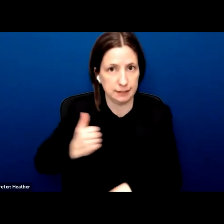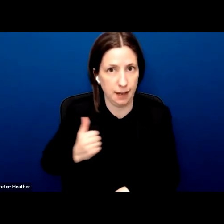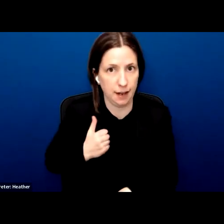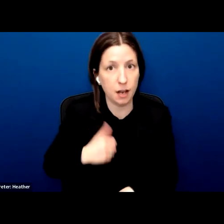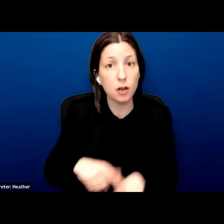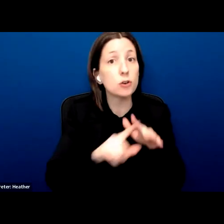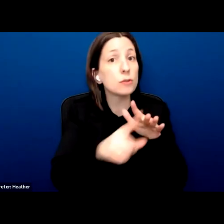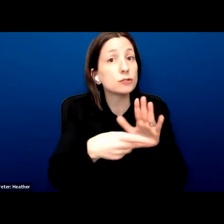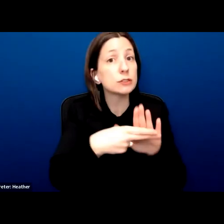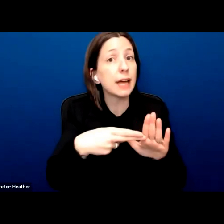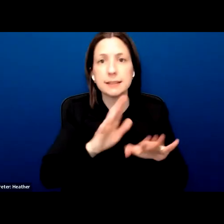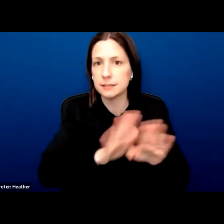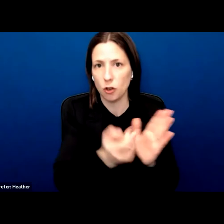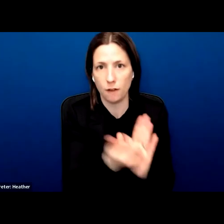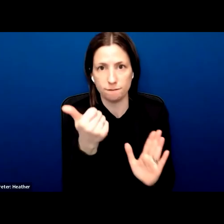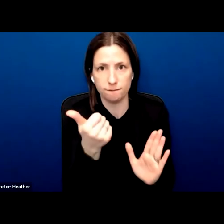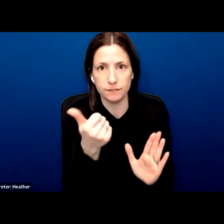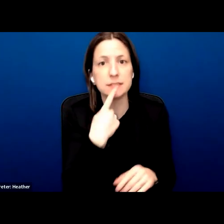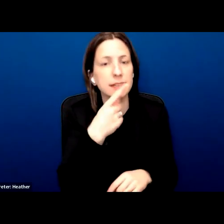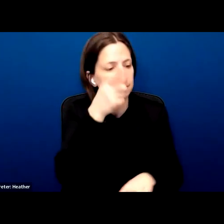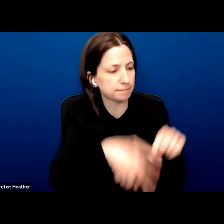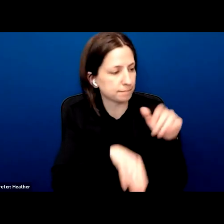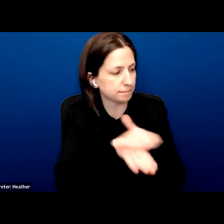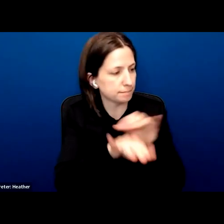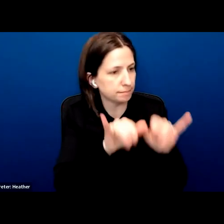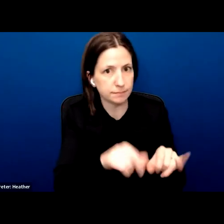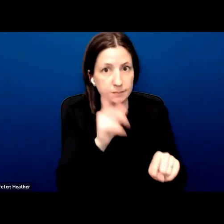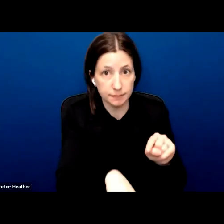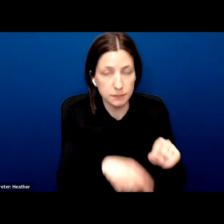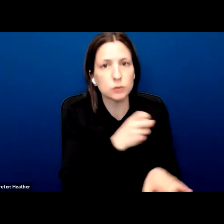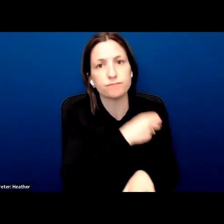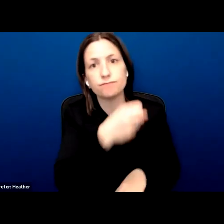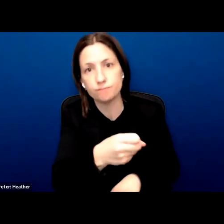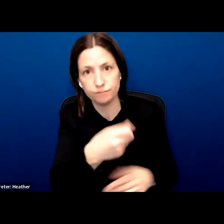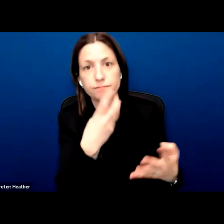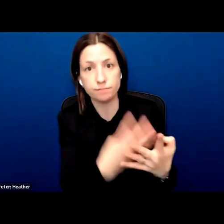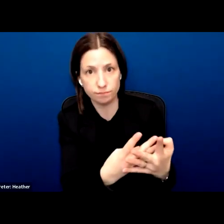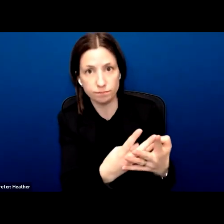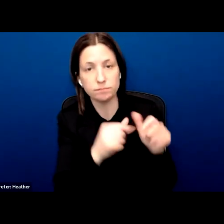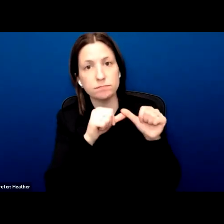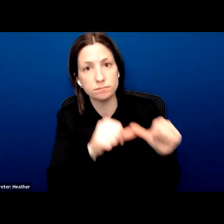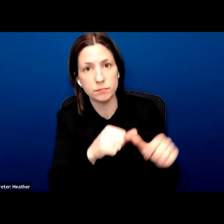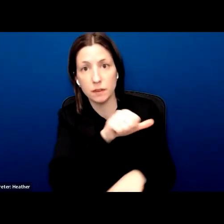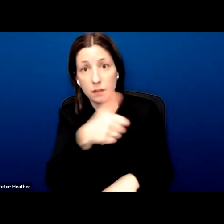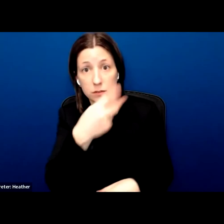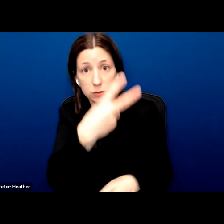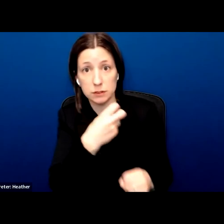he was deemed inadmissible to Canada. Hamdan was moved to immigration detention, where he was held another two years, sometimes in solitary